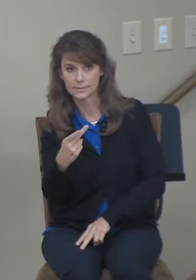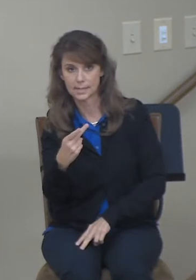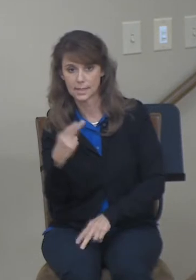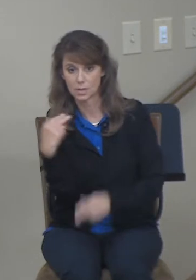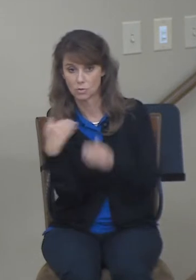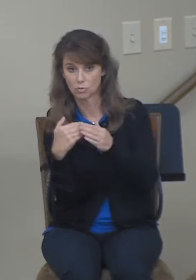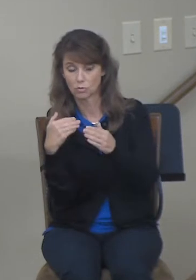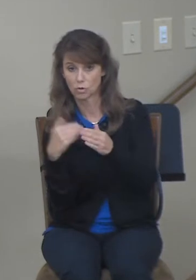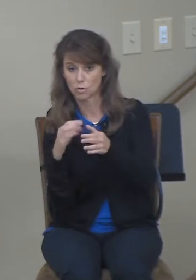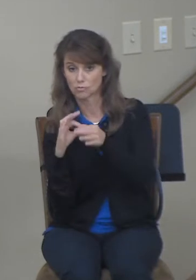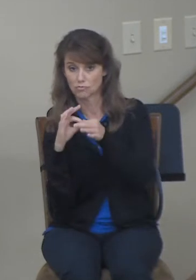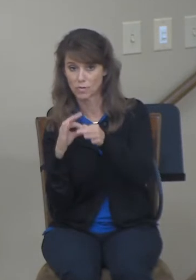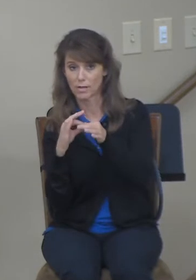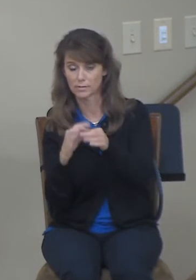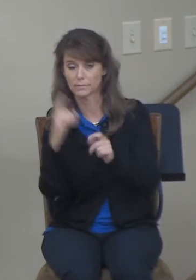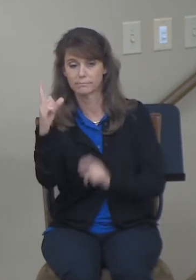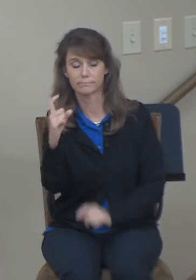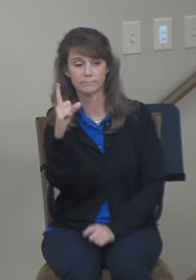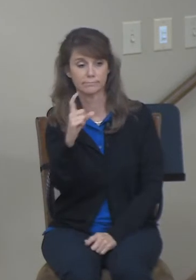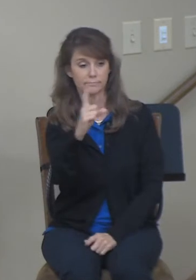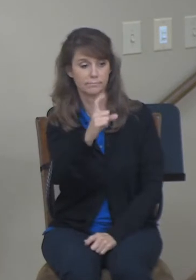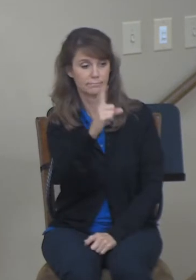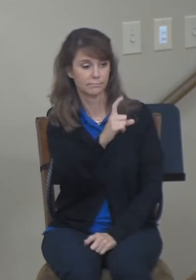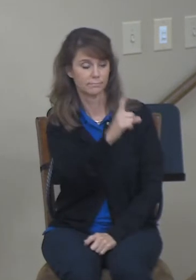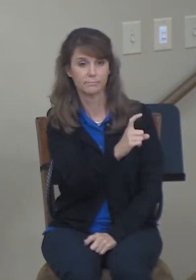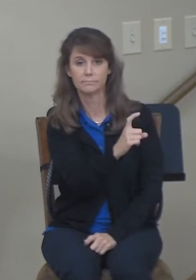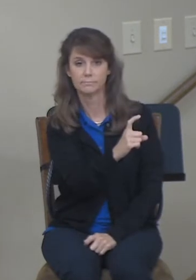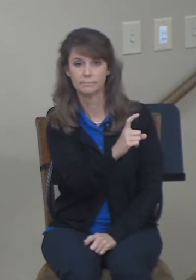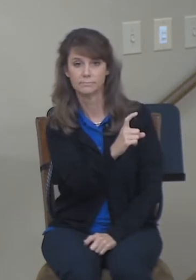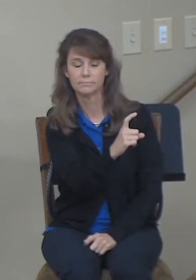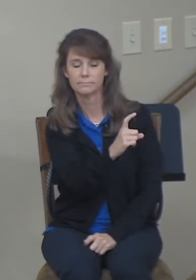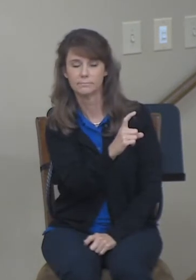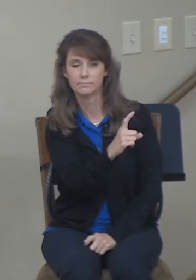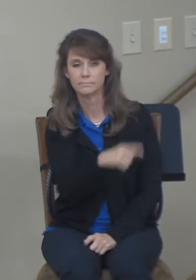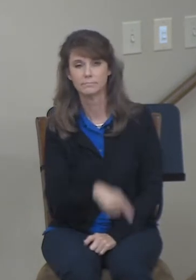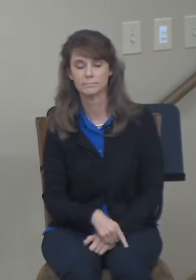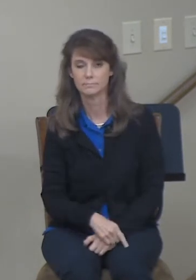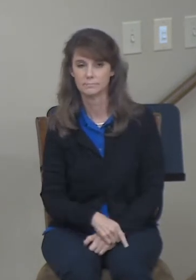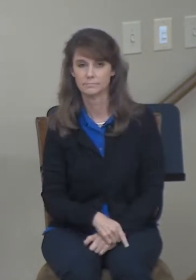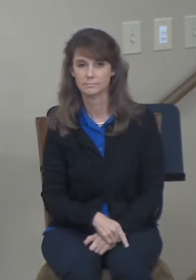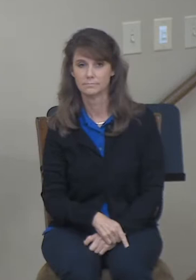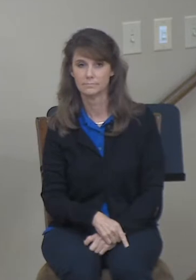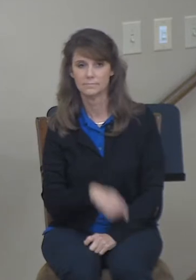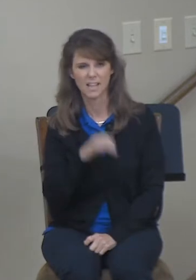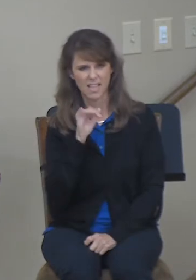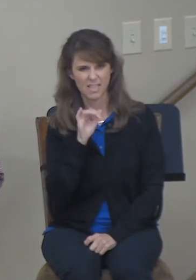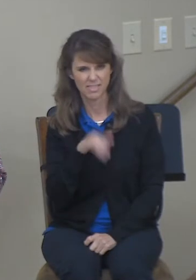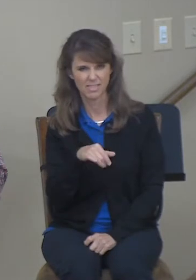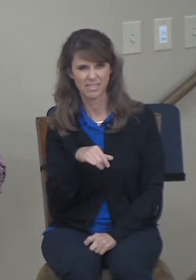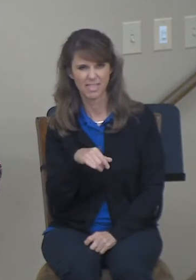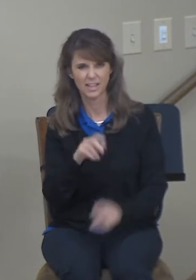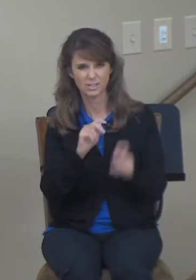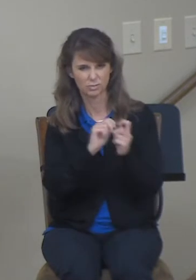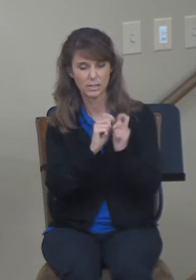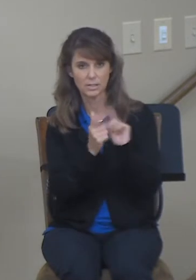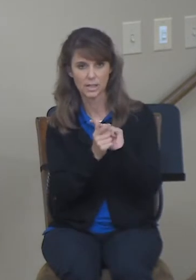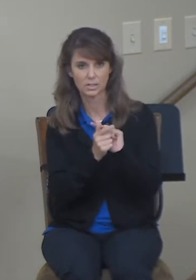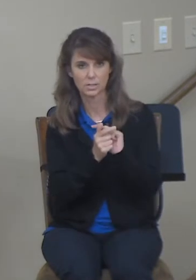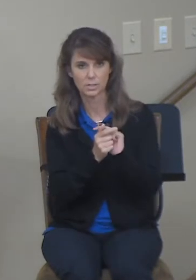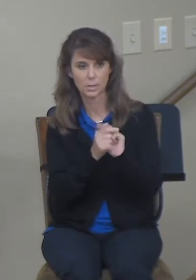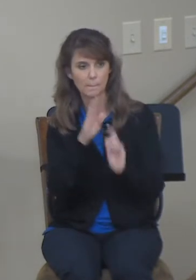whom Boaz spoke was passing by. You get this word, that's the way the New American Standard translates it, behold.